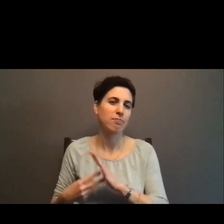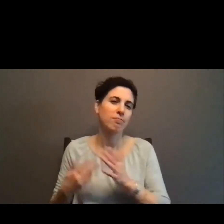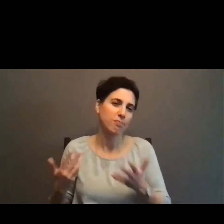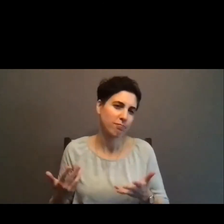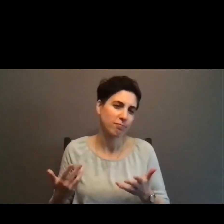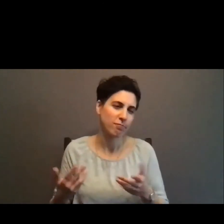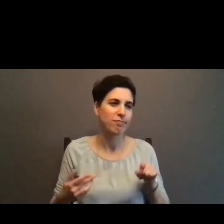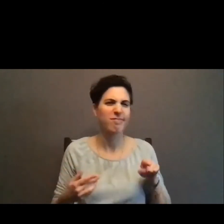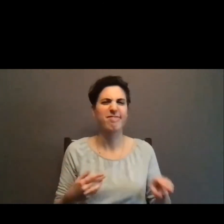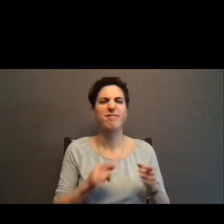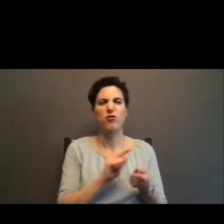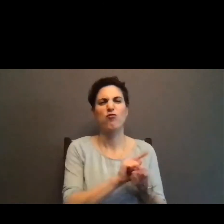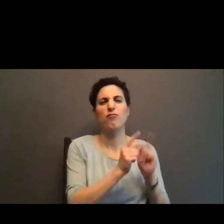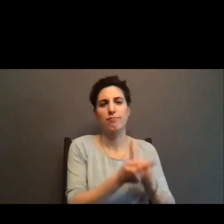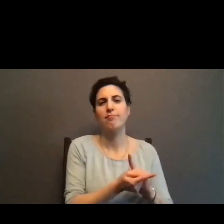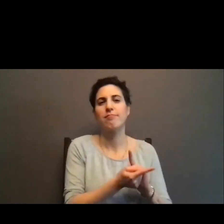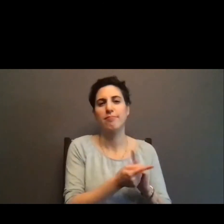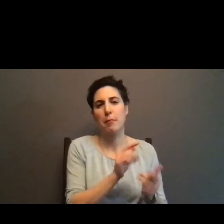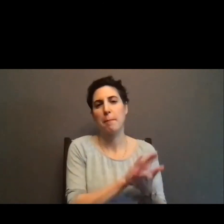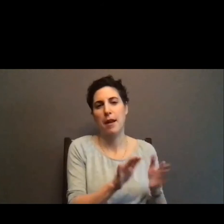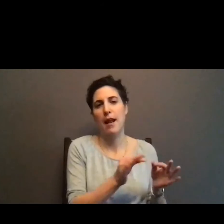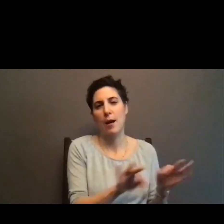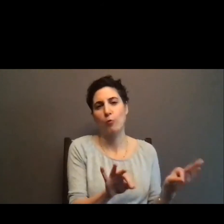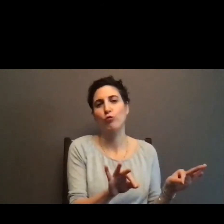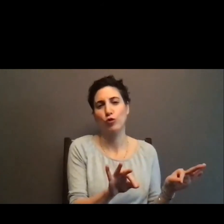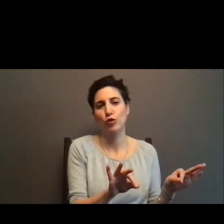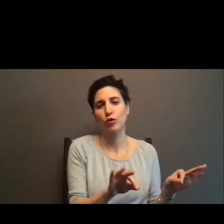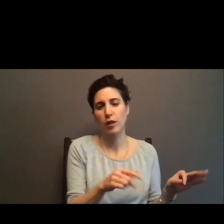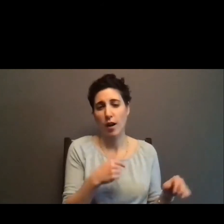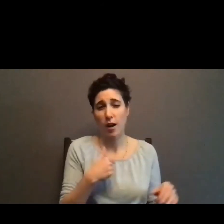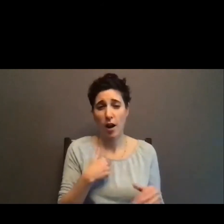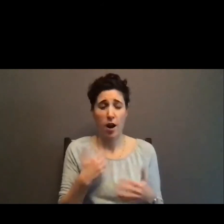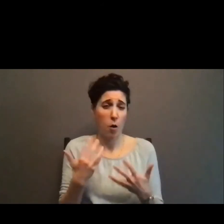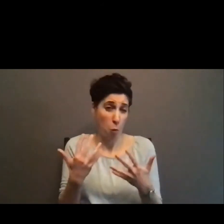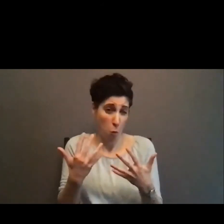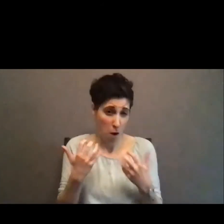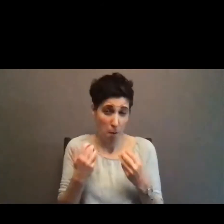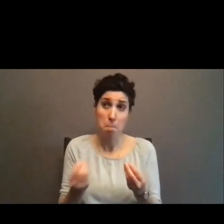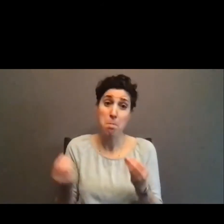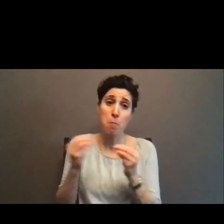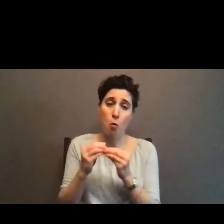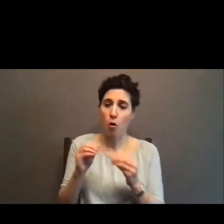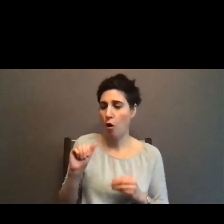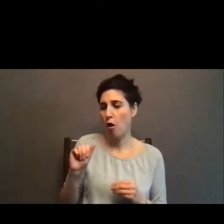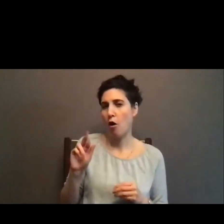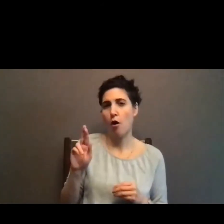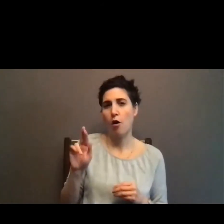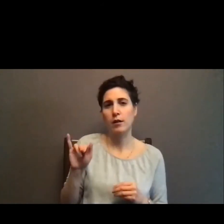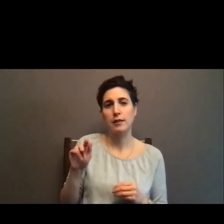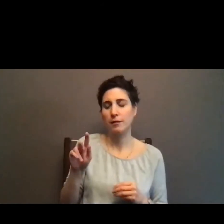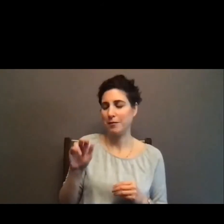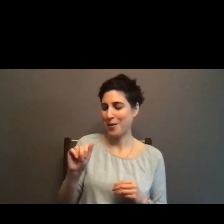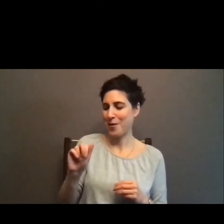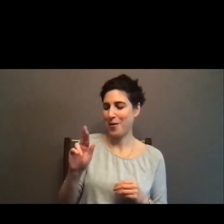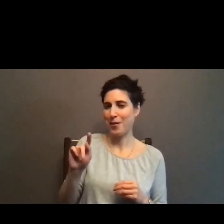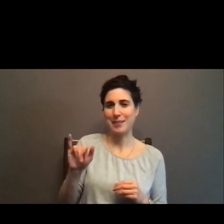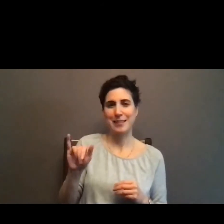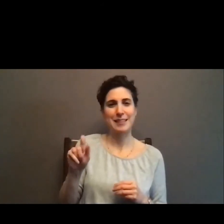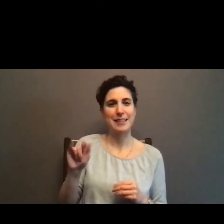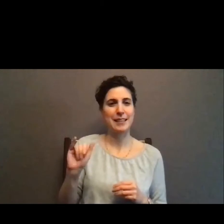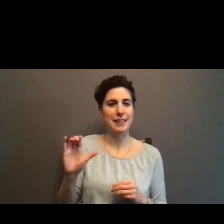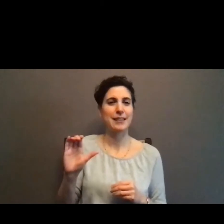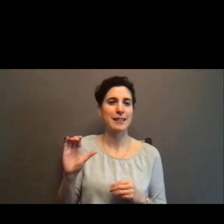And I, I would love to see more artistic statements being translated into plain language, more exhibit